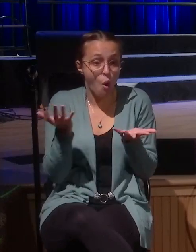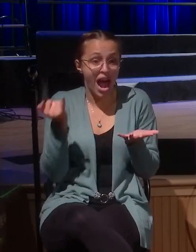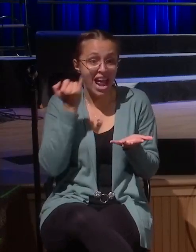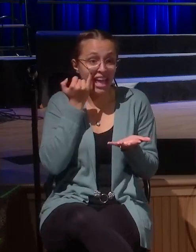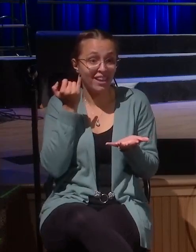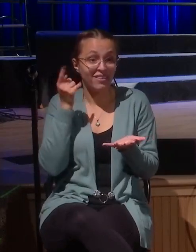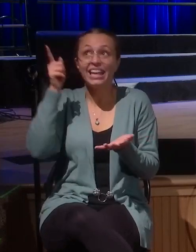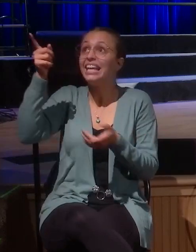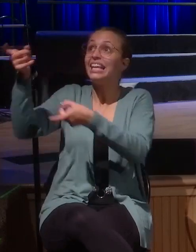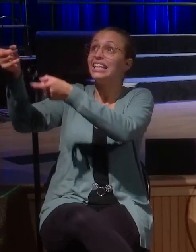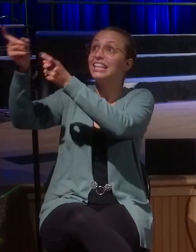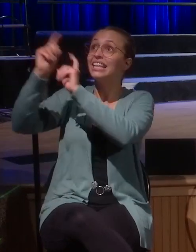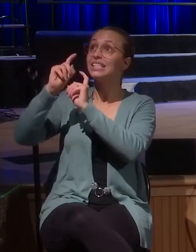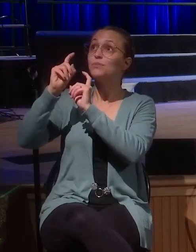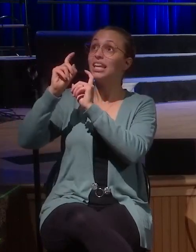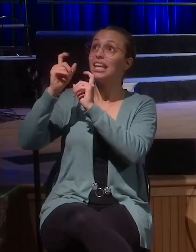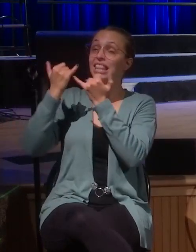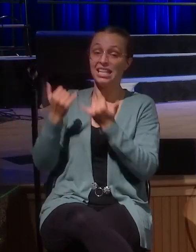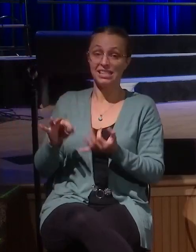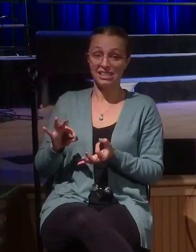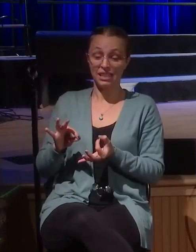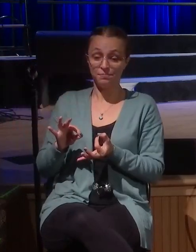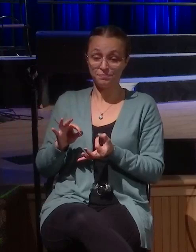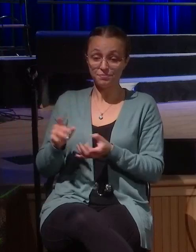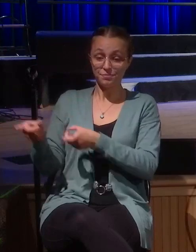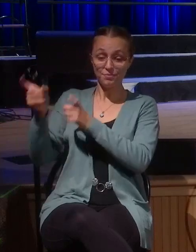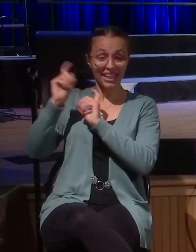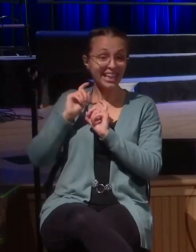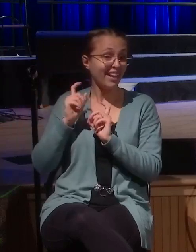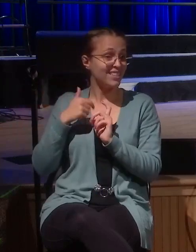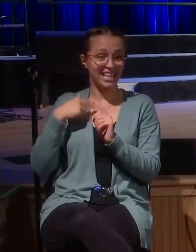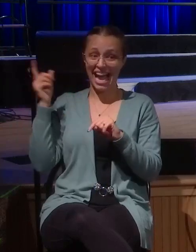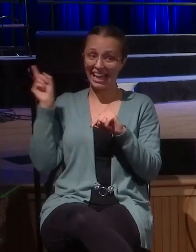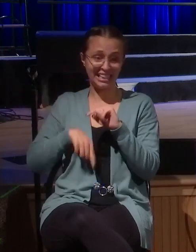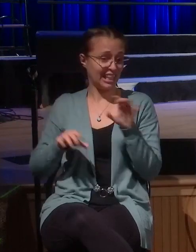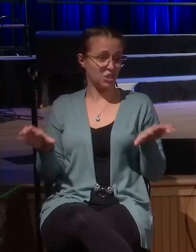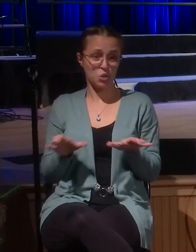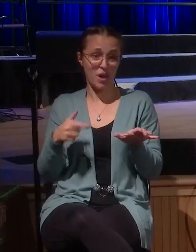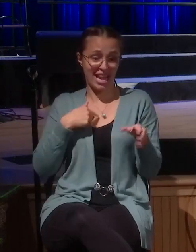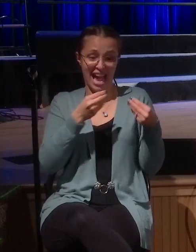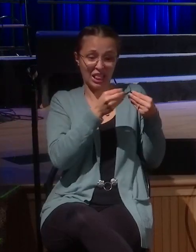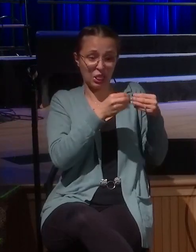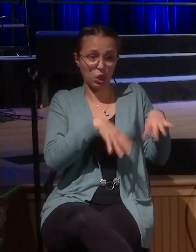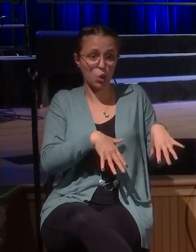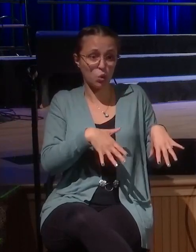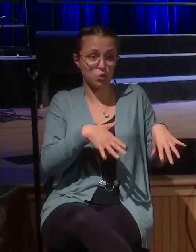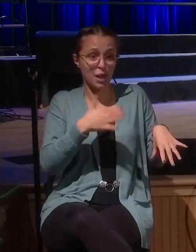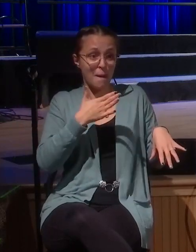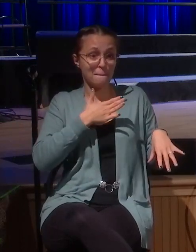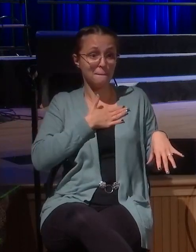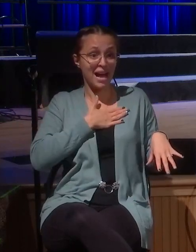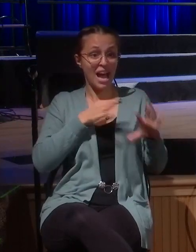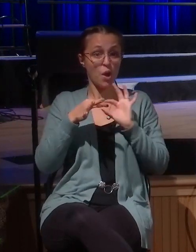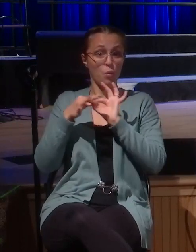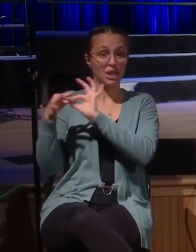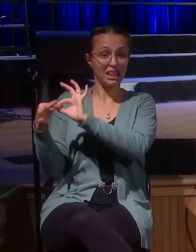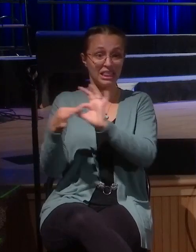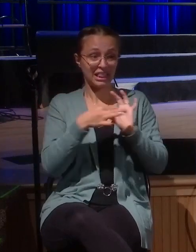gives me this gift of the advancement of his kingdom and I cannot do it and I lose it and I lose my relationship with people because of it? I'm